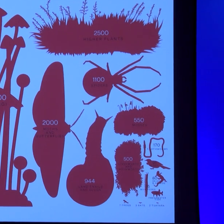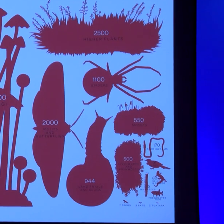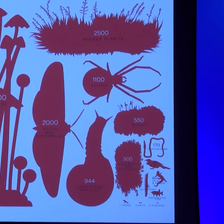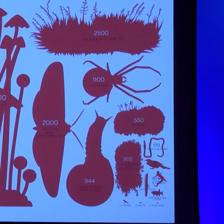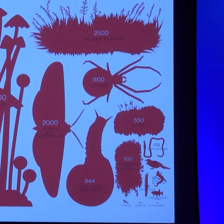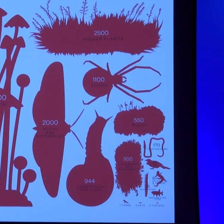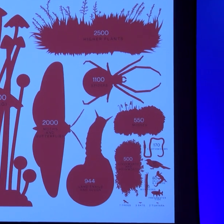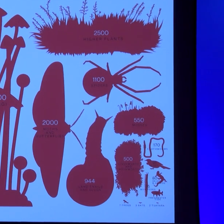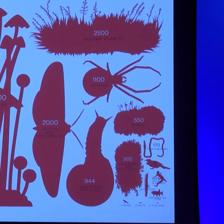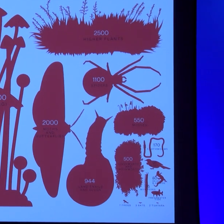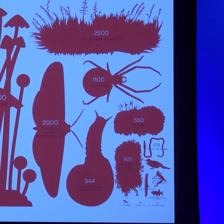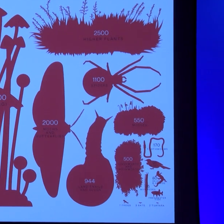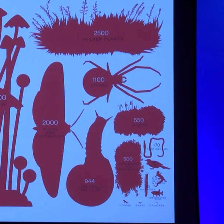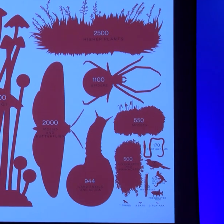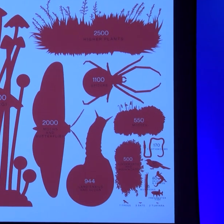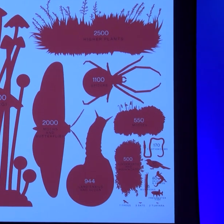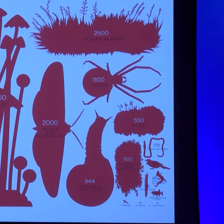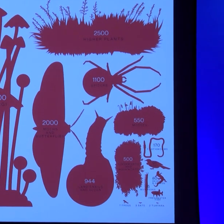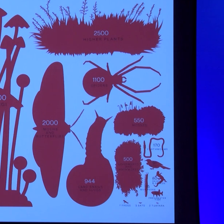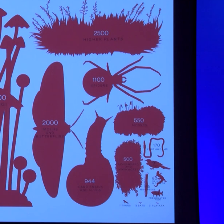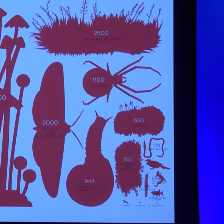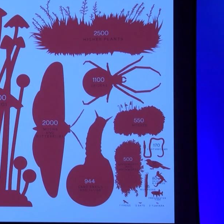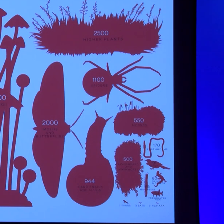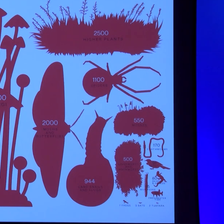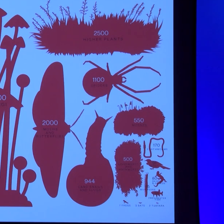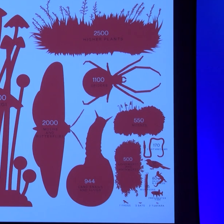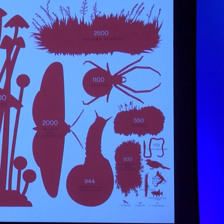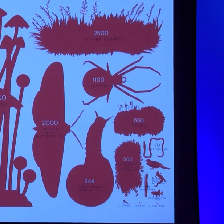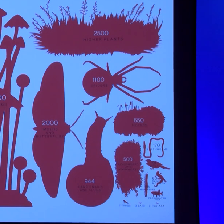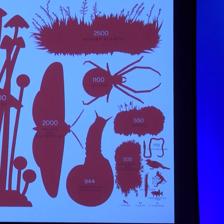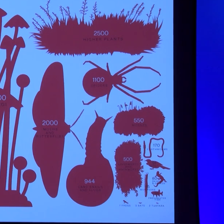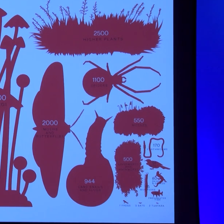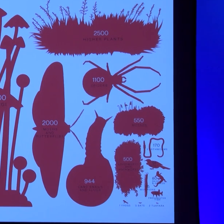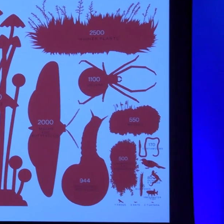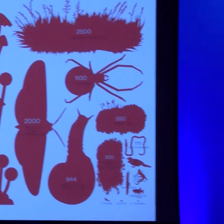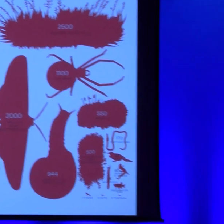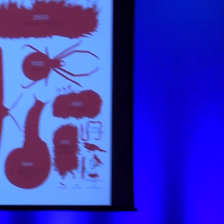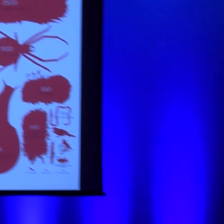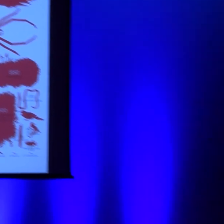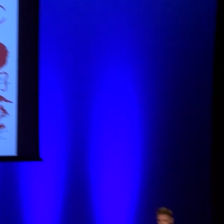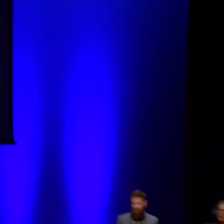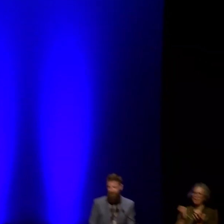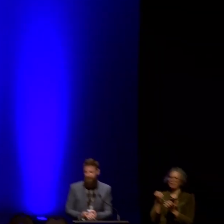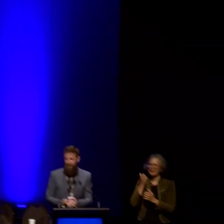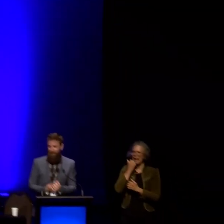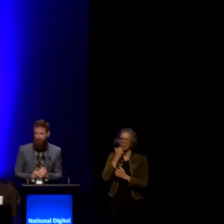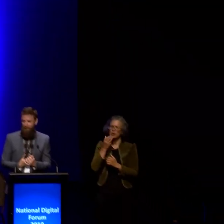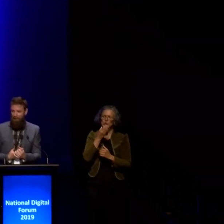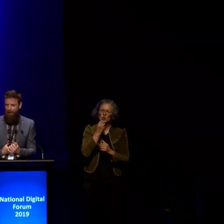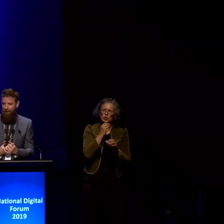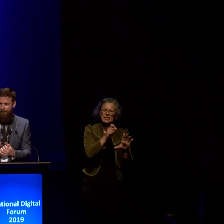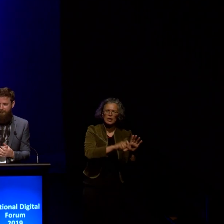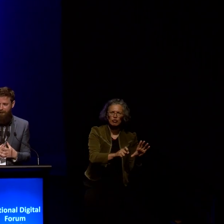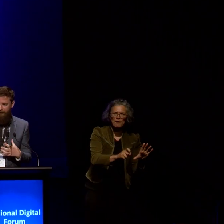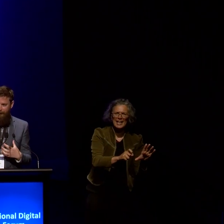I've traditionally I've really swung around to the idea of just presenting big numbers with a subtle graphic and there's